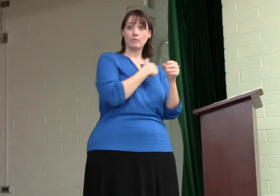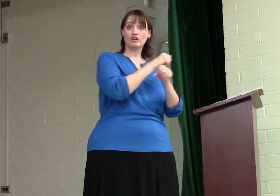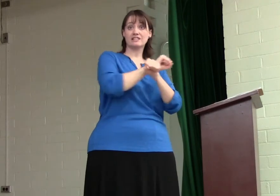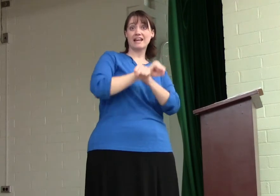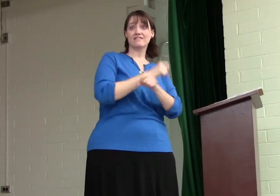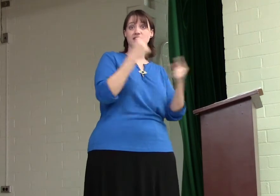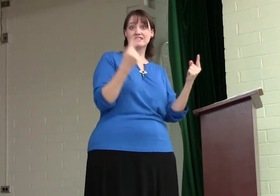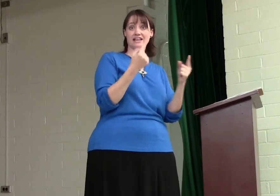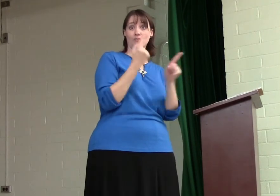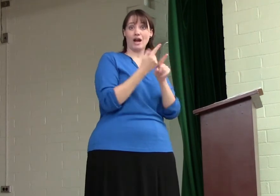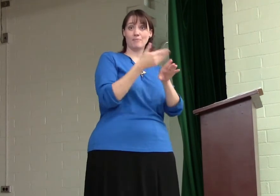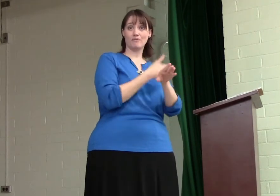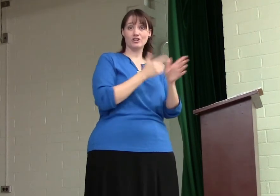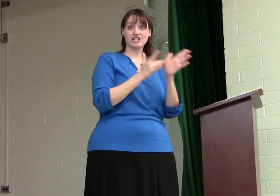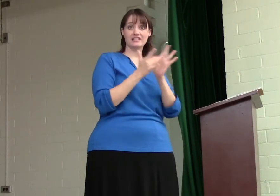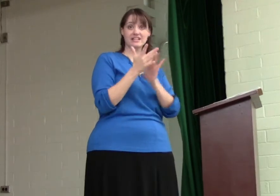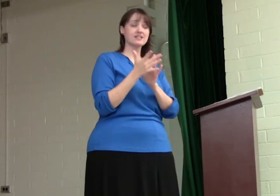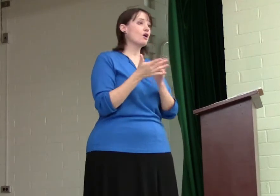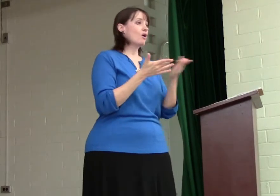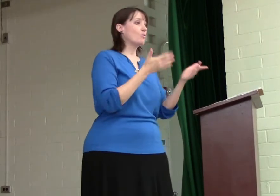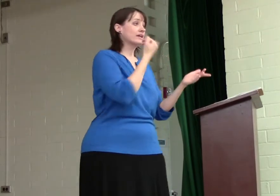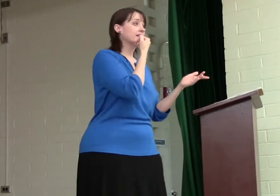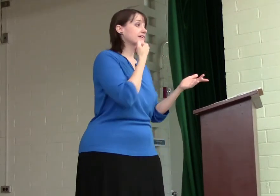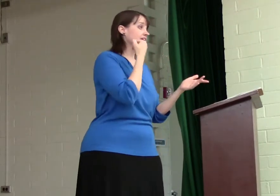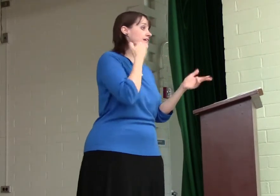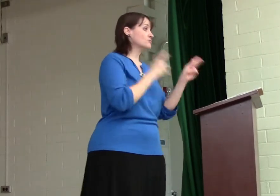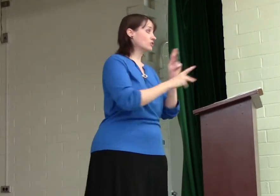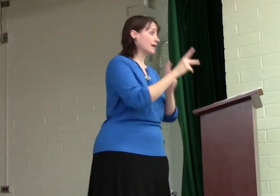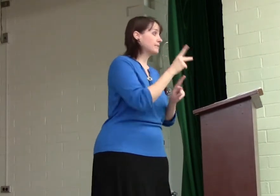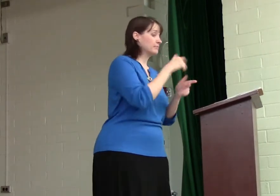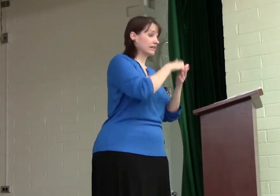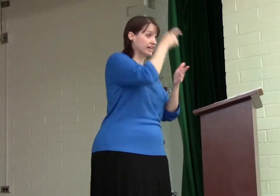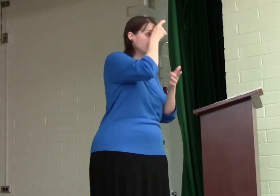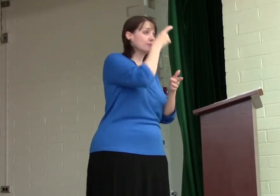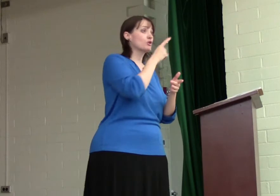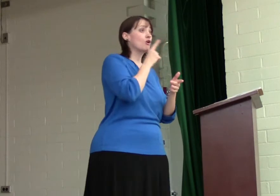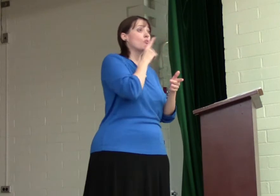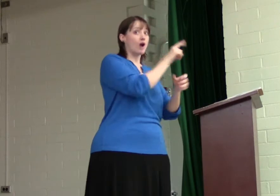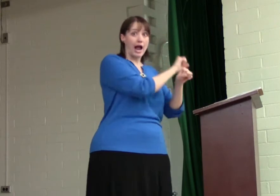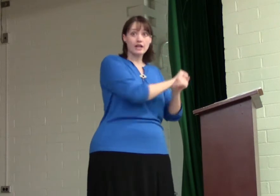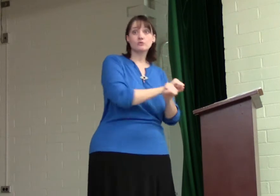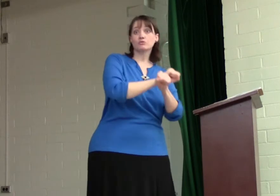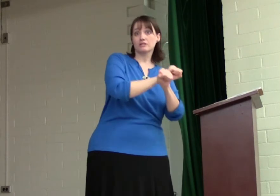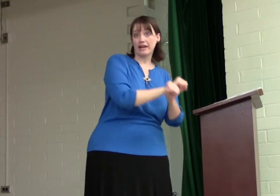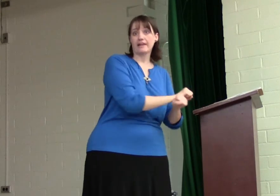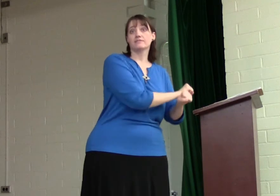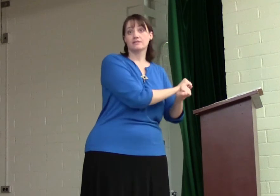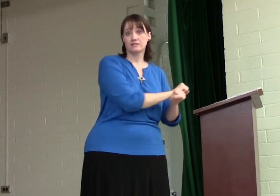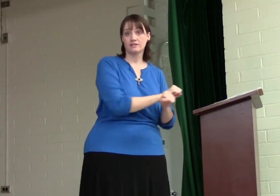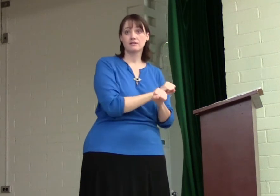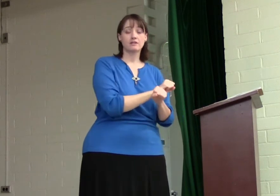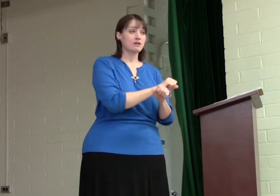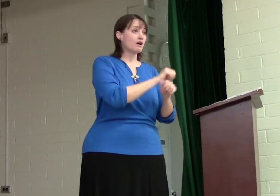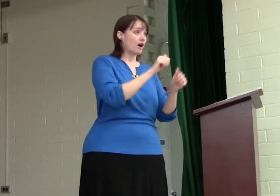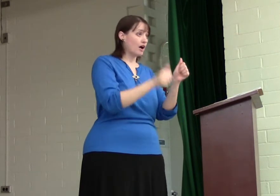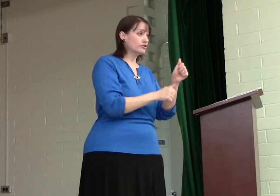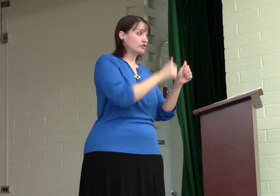we were slaves to sin, right, before Jesus. Well, the Israelite people in Egypt were actual slaves under